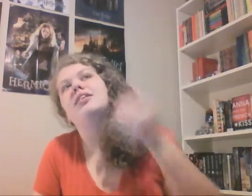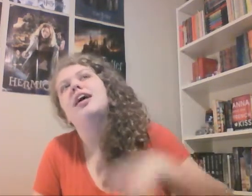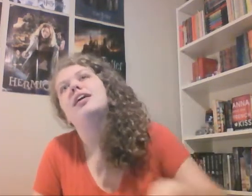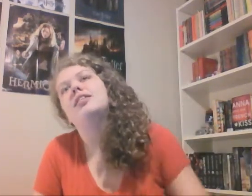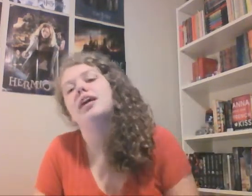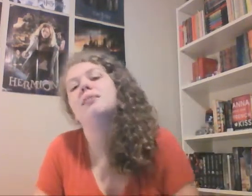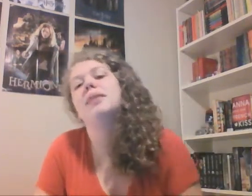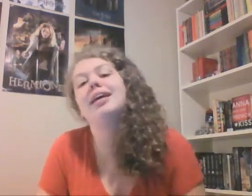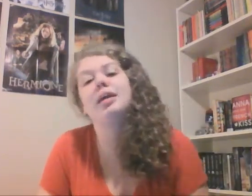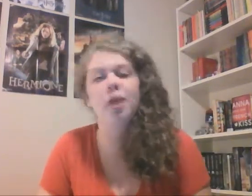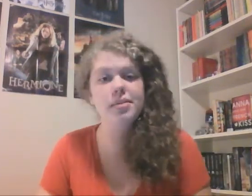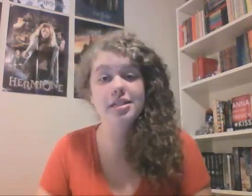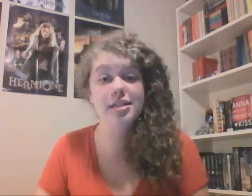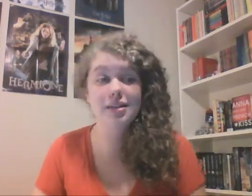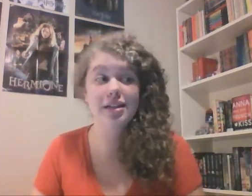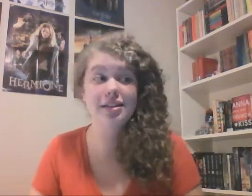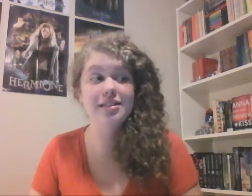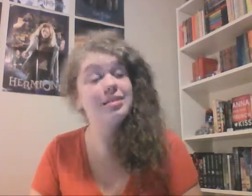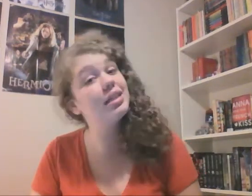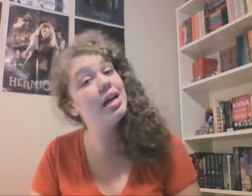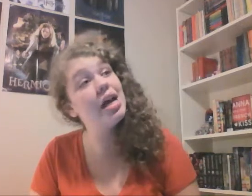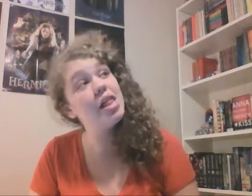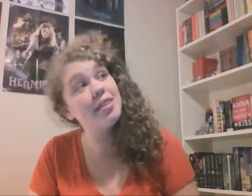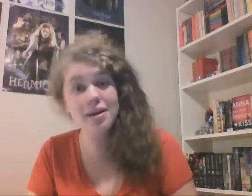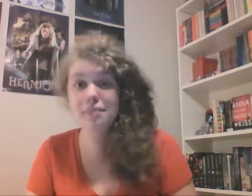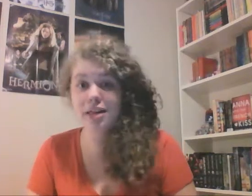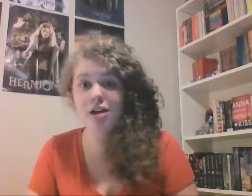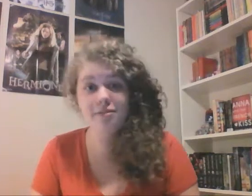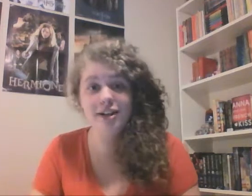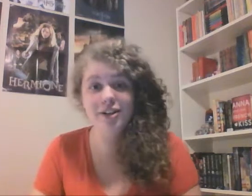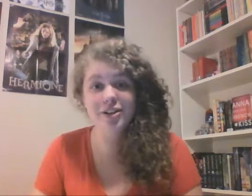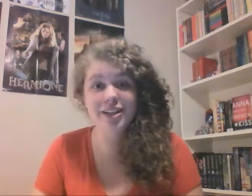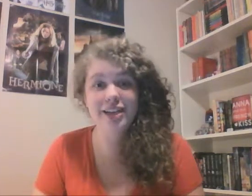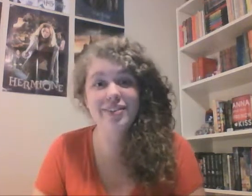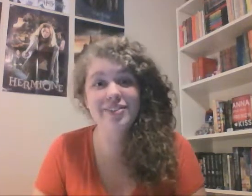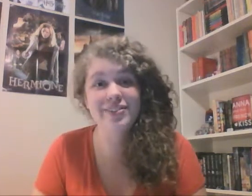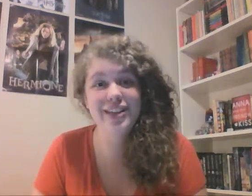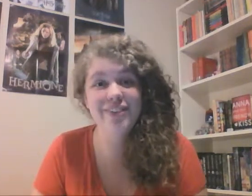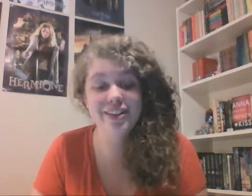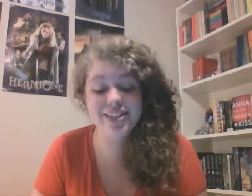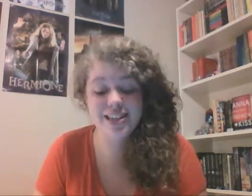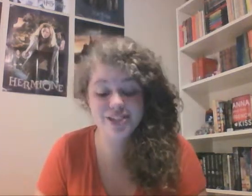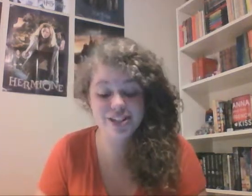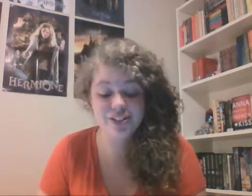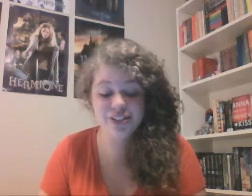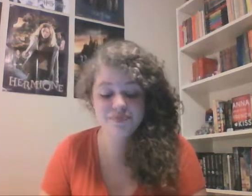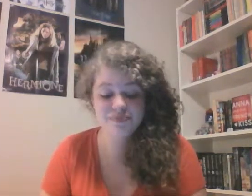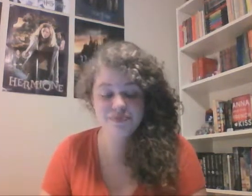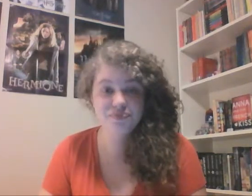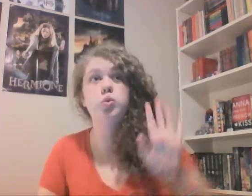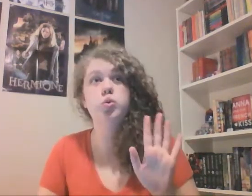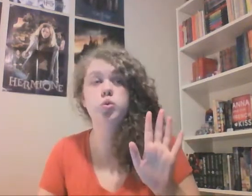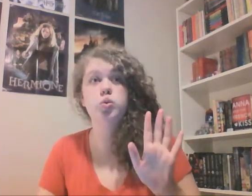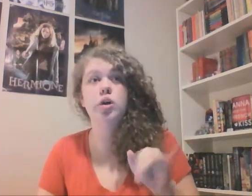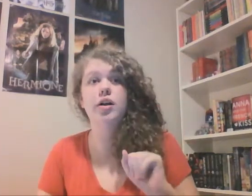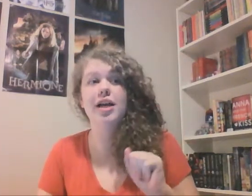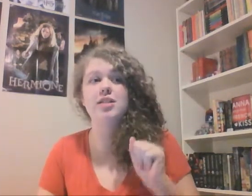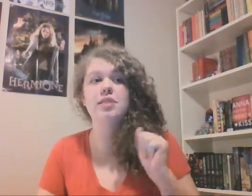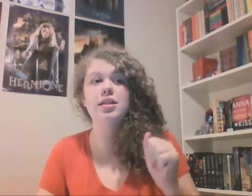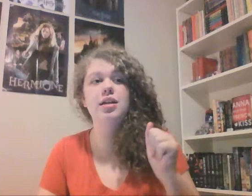I can't make any promises because there might be a lot of fangirling coming from me about this episode. Okay, so I'm just going to,